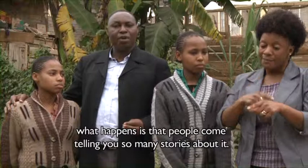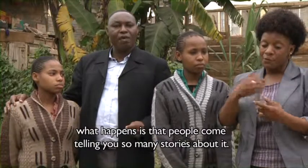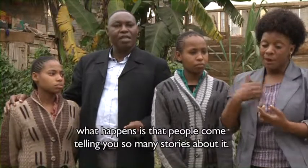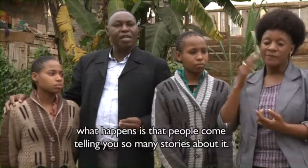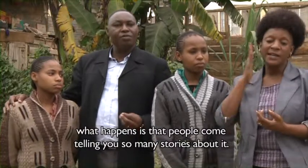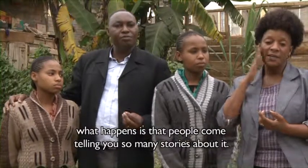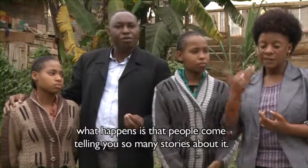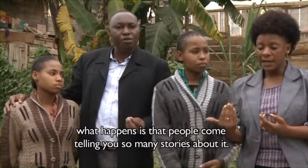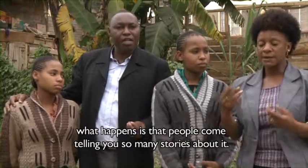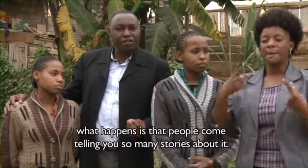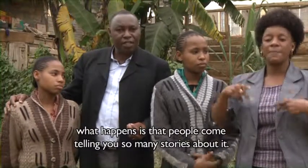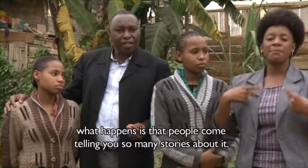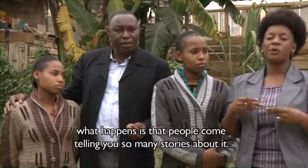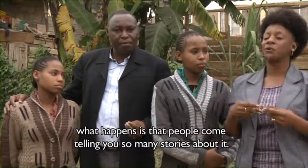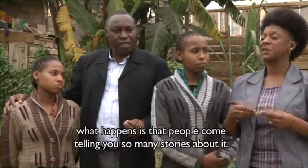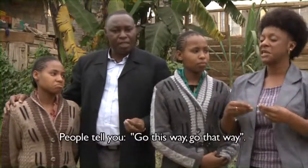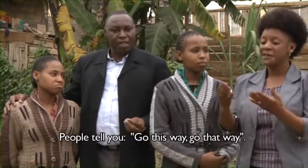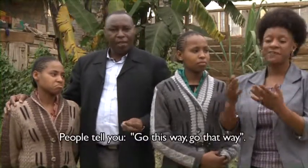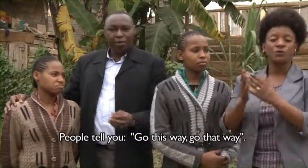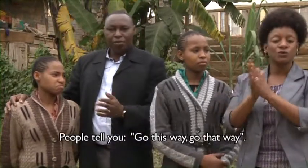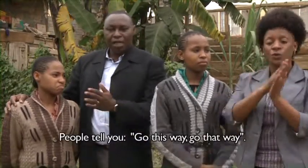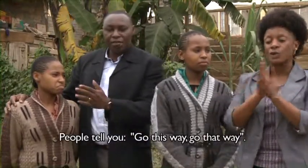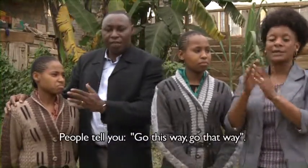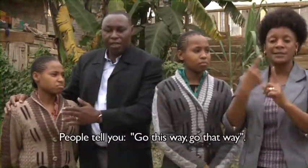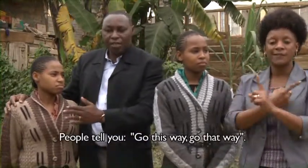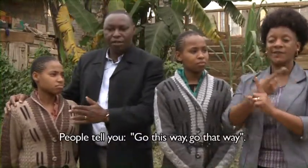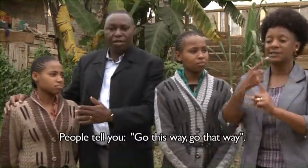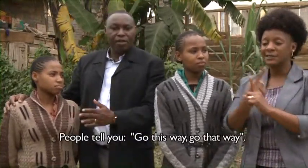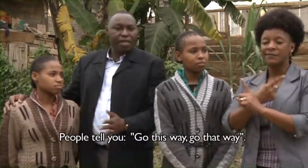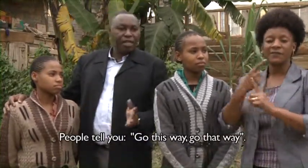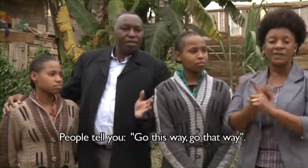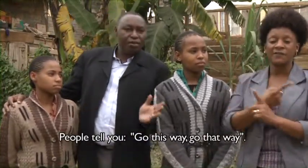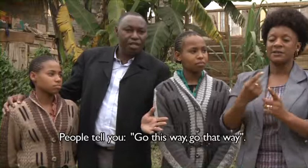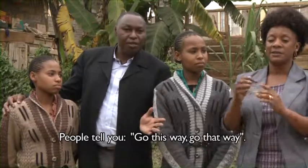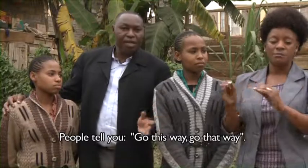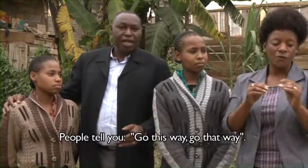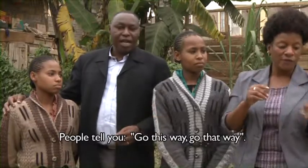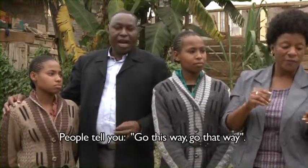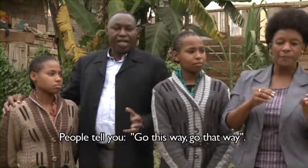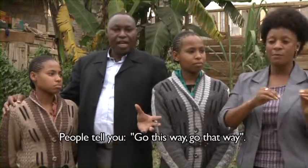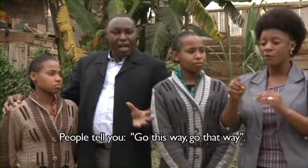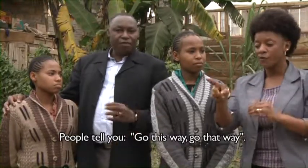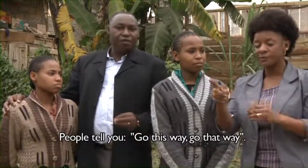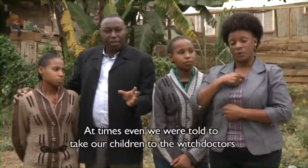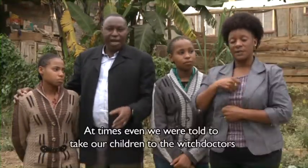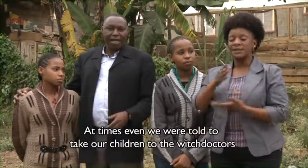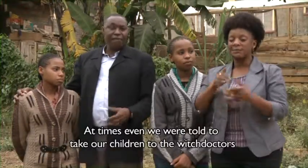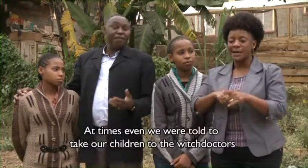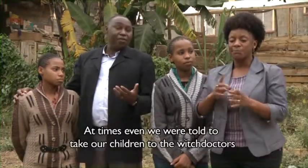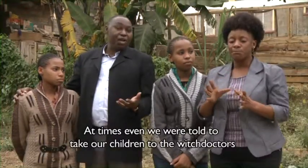come telling you so many stories about it. People tell you, go this way, go this way. At times even we are